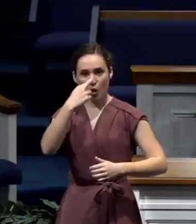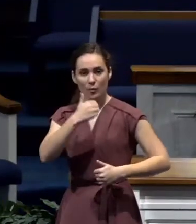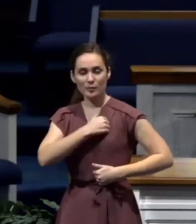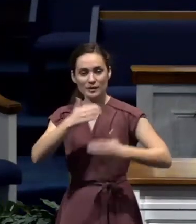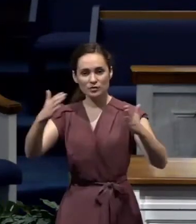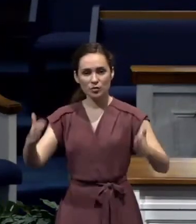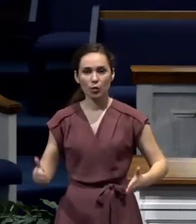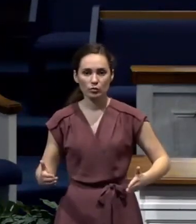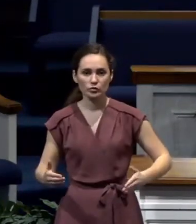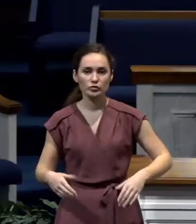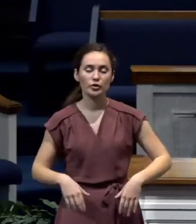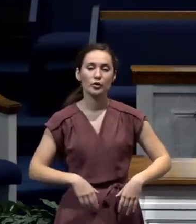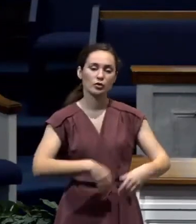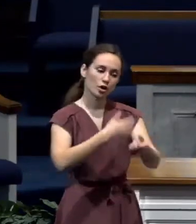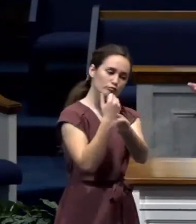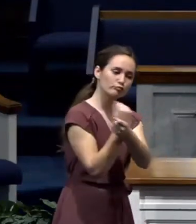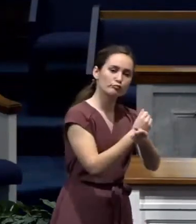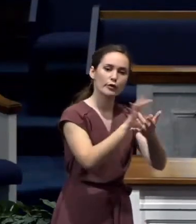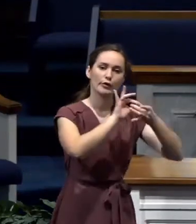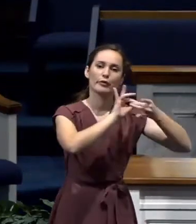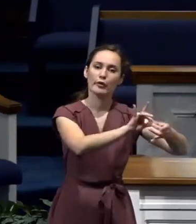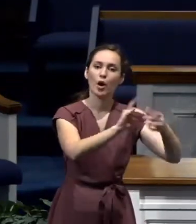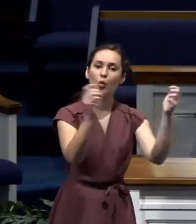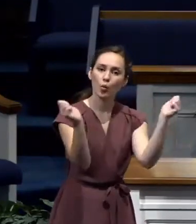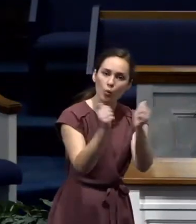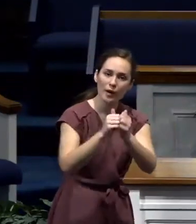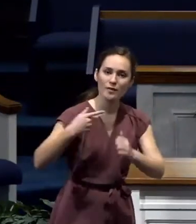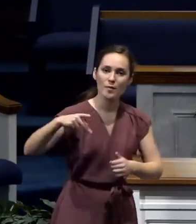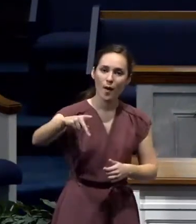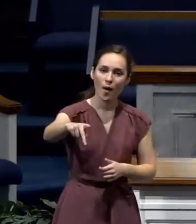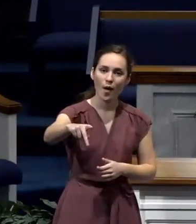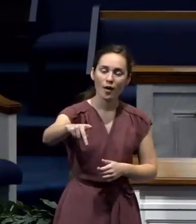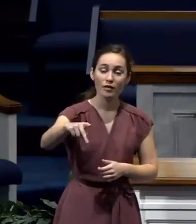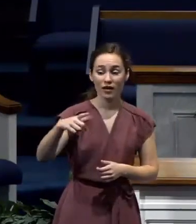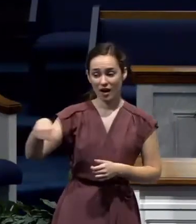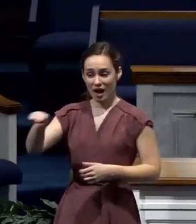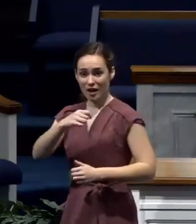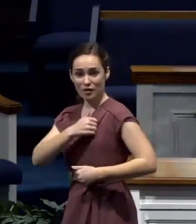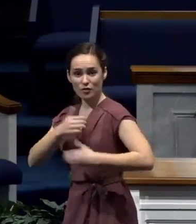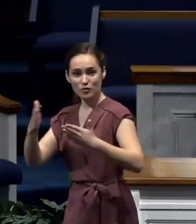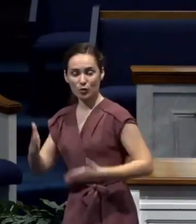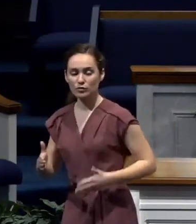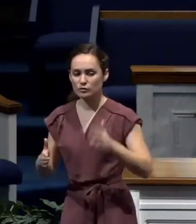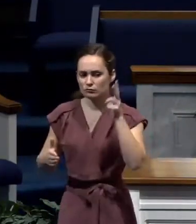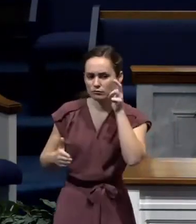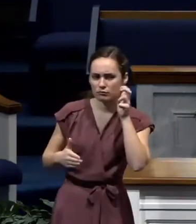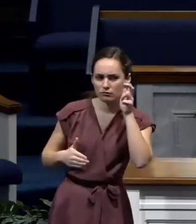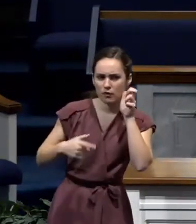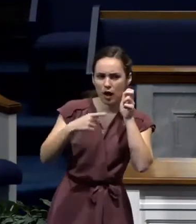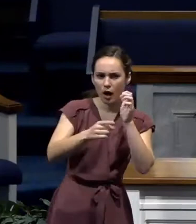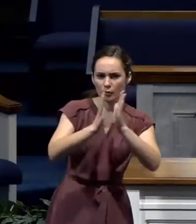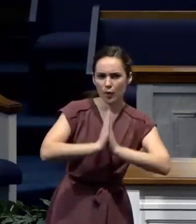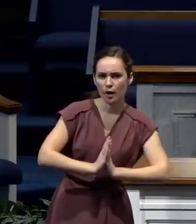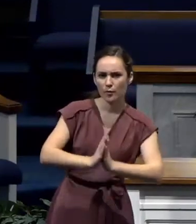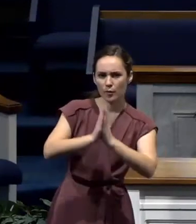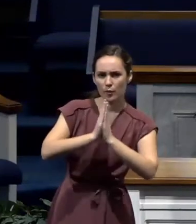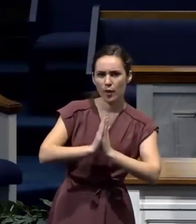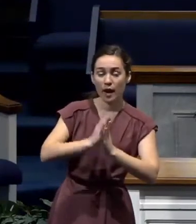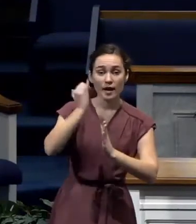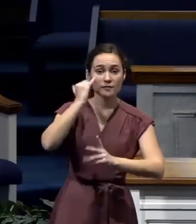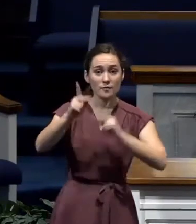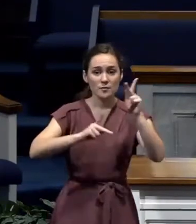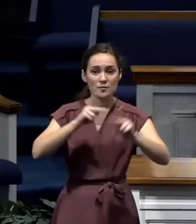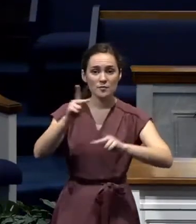They heard his prayers. When people would come to visit him, he was under house arrest so Paul could have visitors. When people would come to